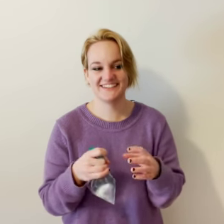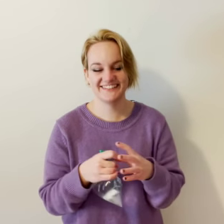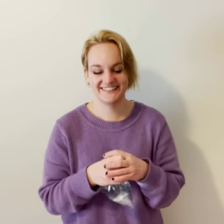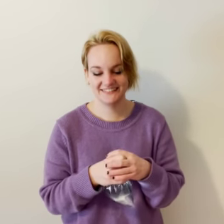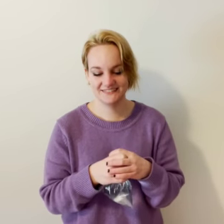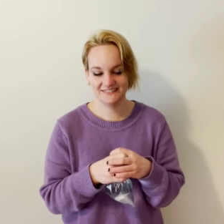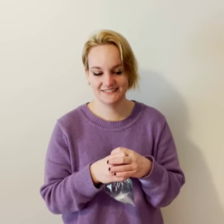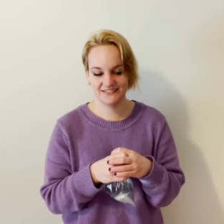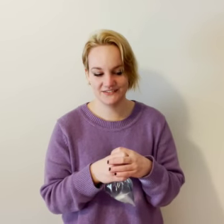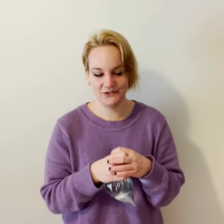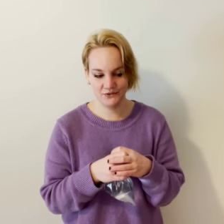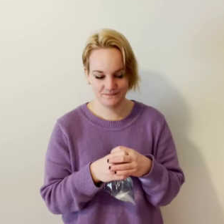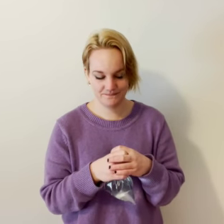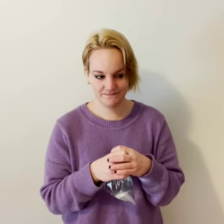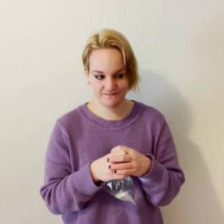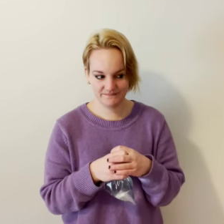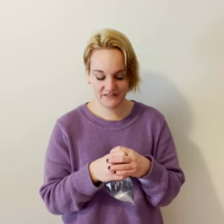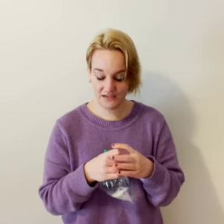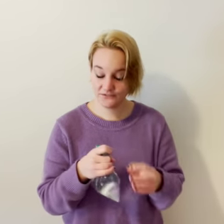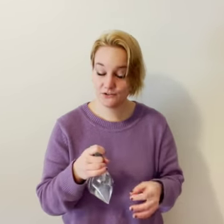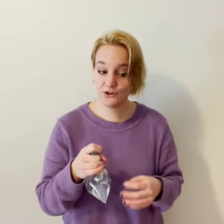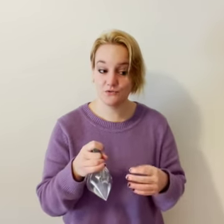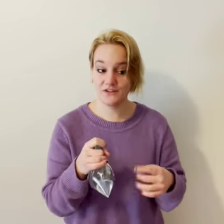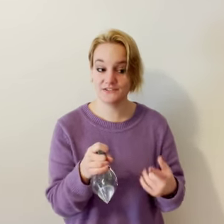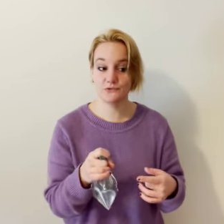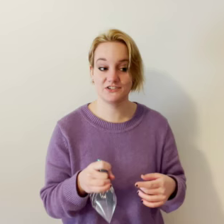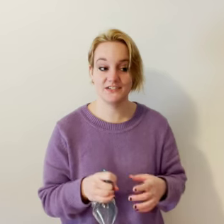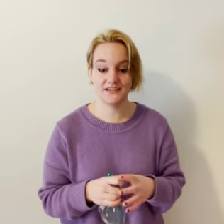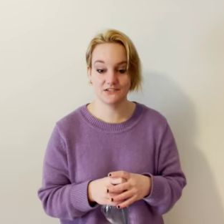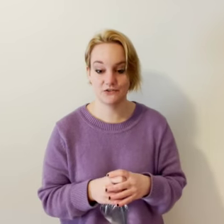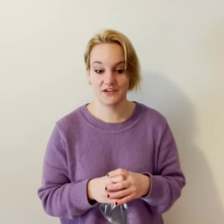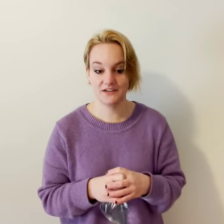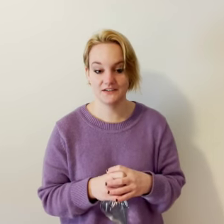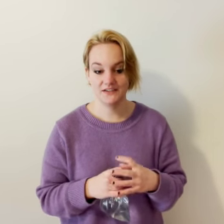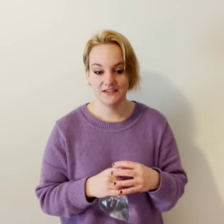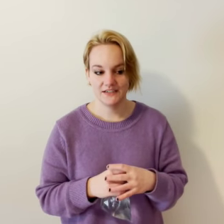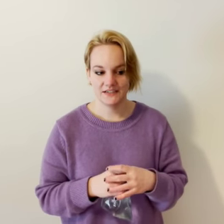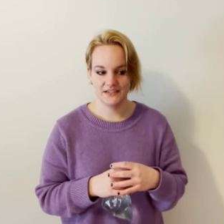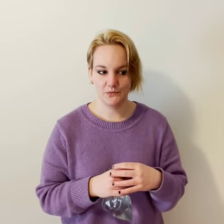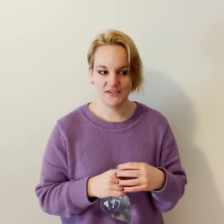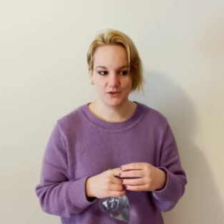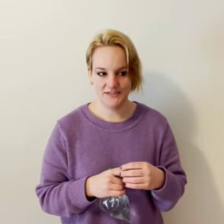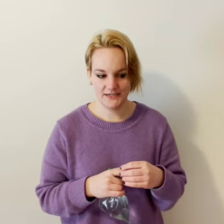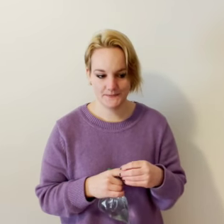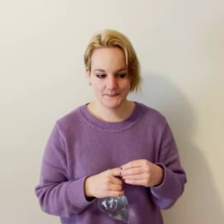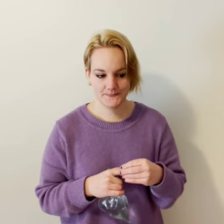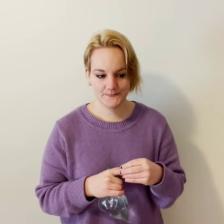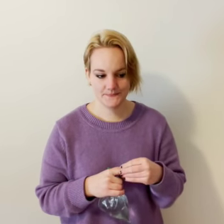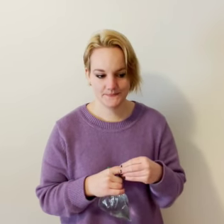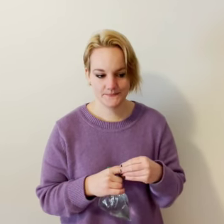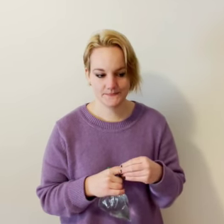so if you don't want squishy that's okay in a week he'll be dead so you you you you you you